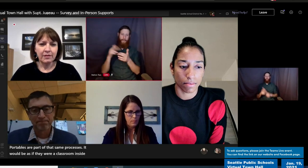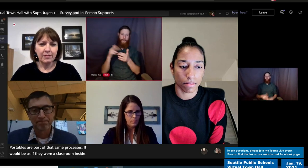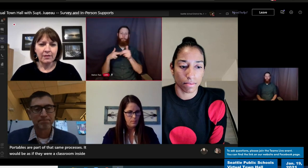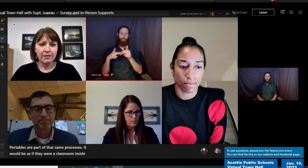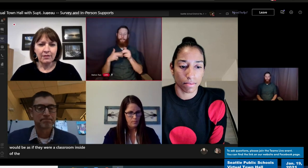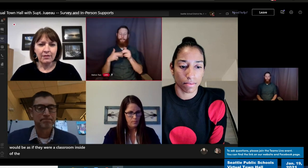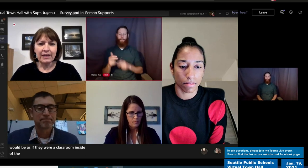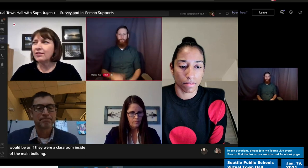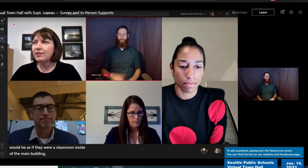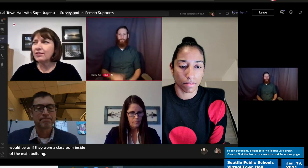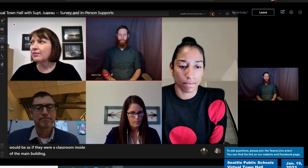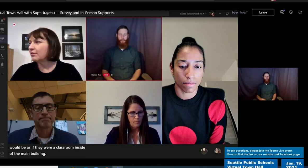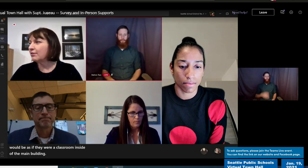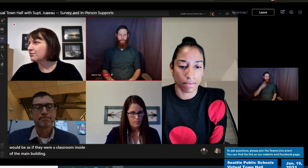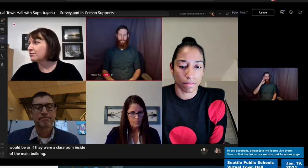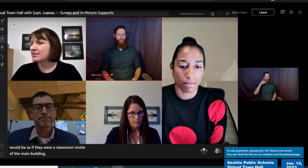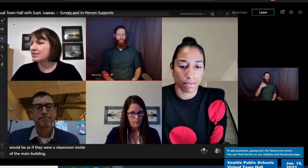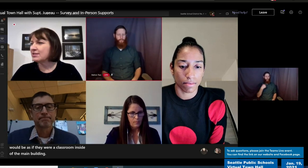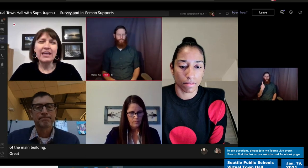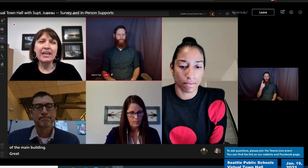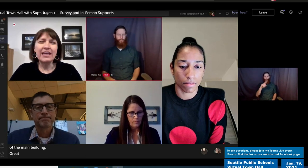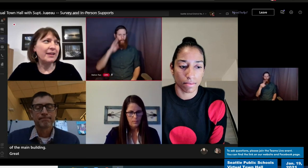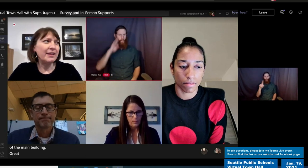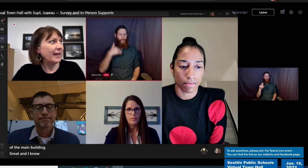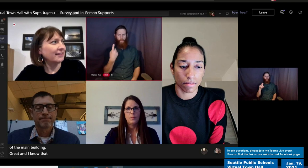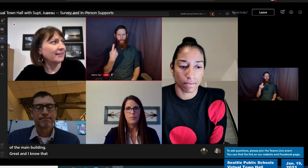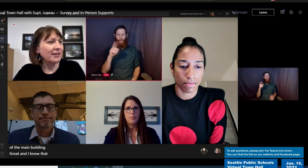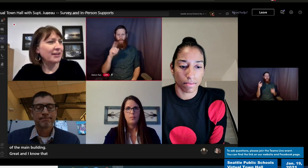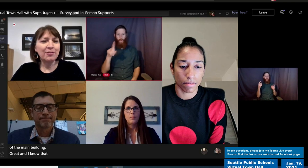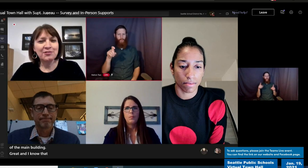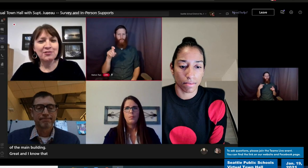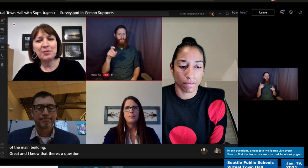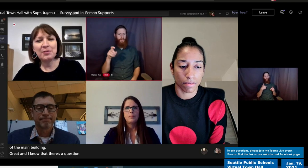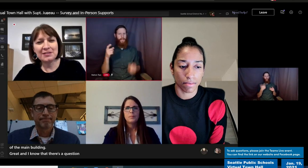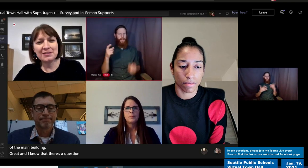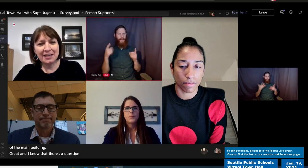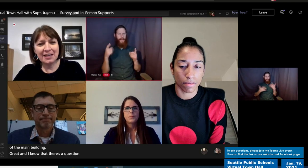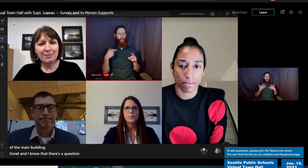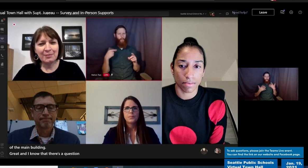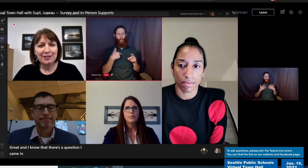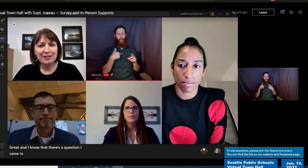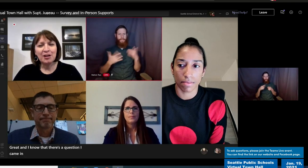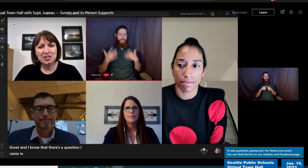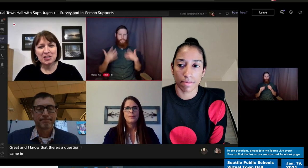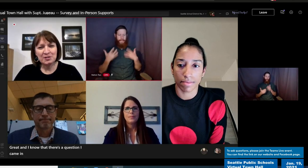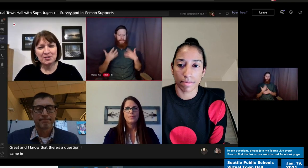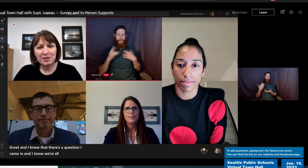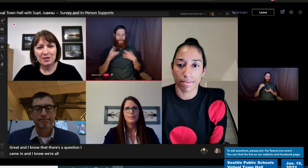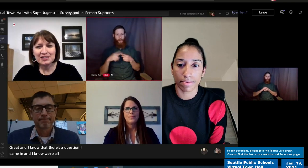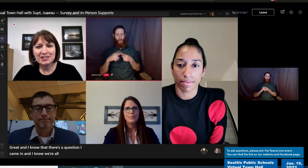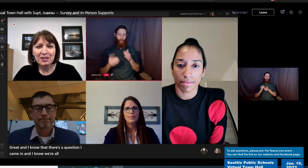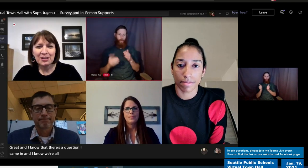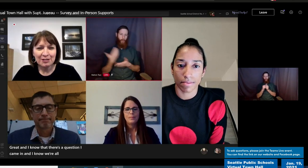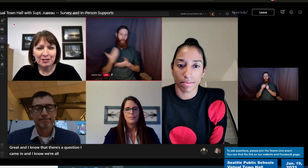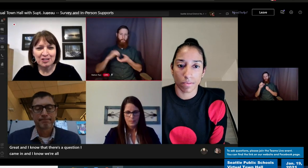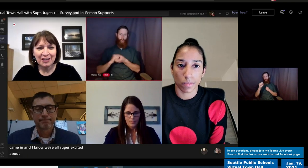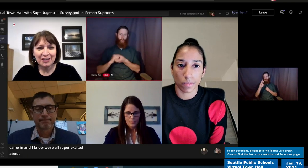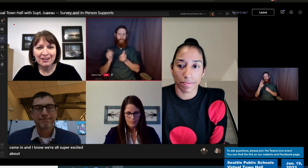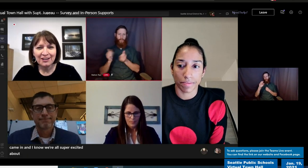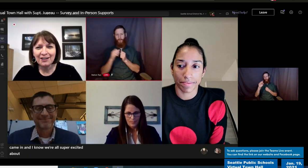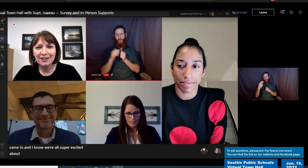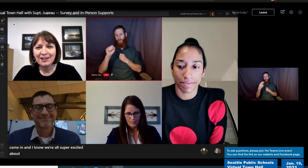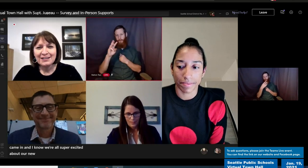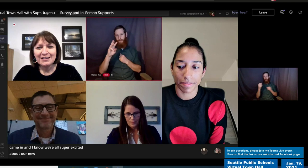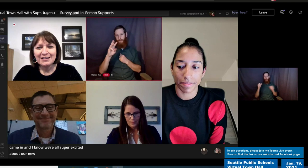Great. And I know that well, there's a question that came in and you know, I know we're all super excited about our new partnership with Swedish and the potential to get our